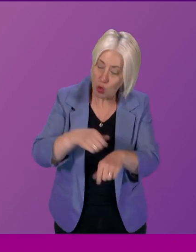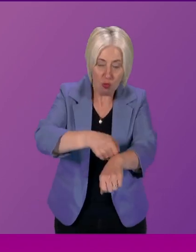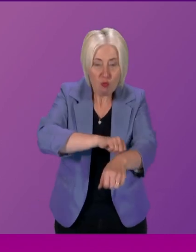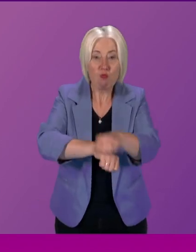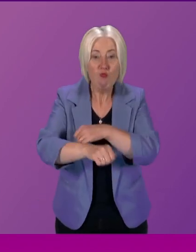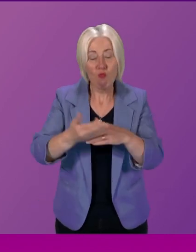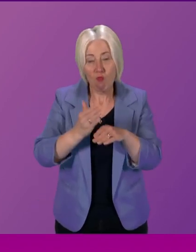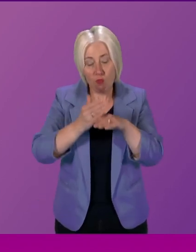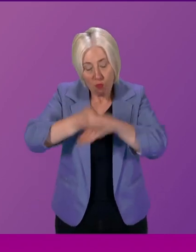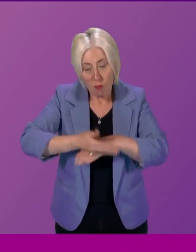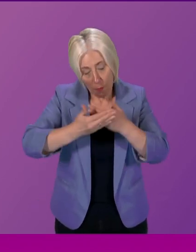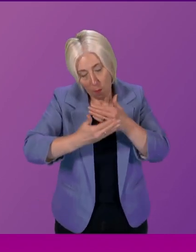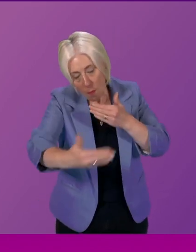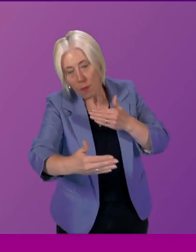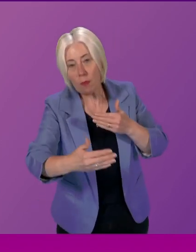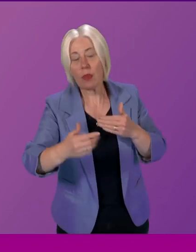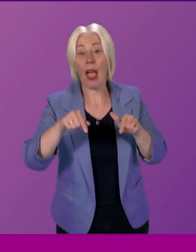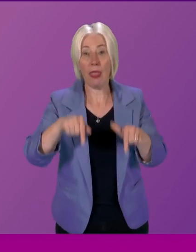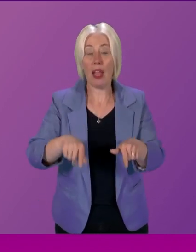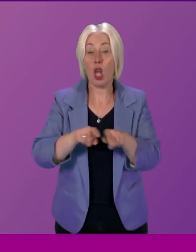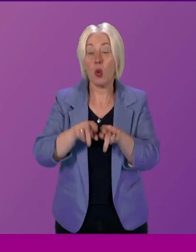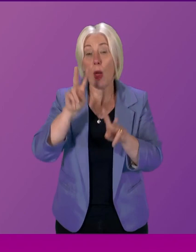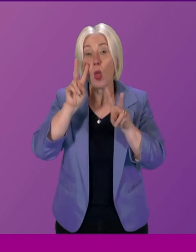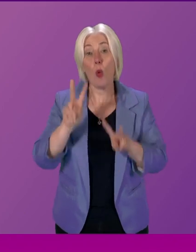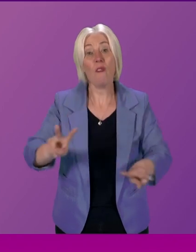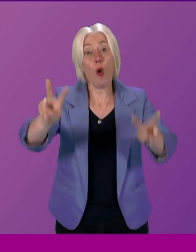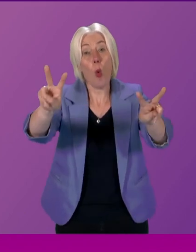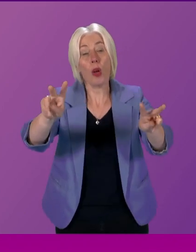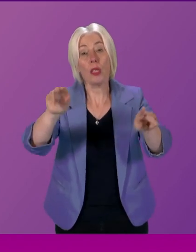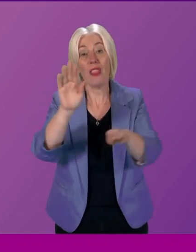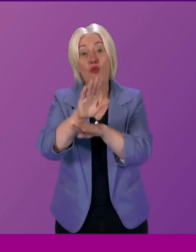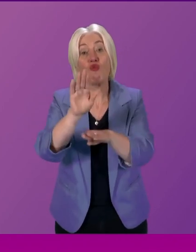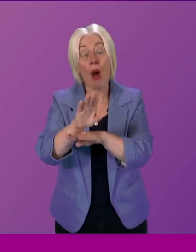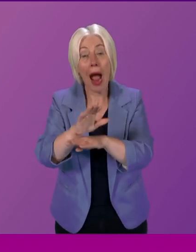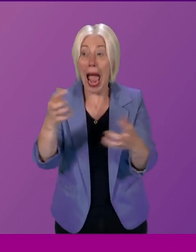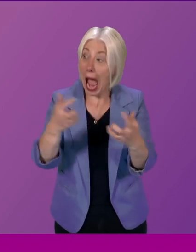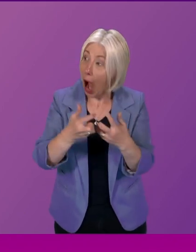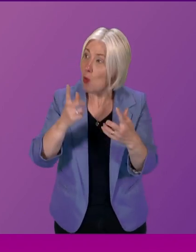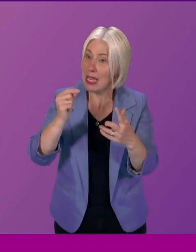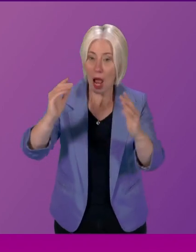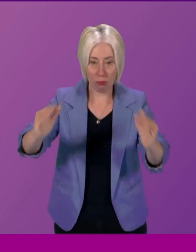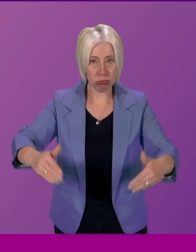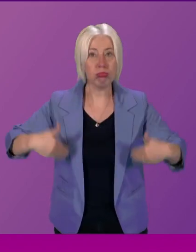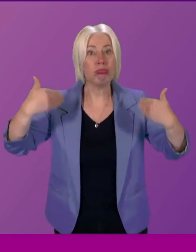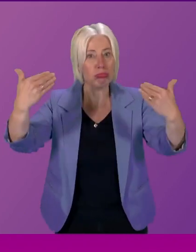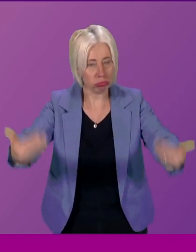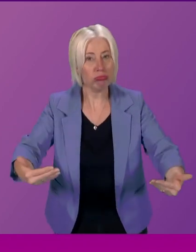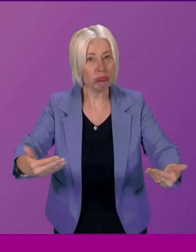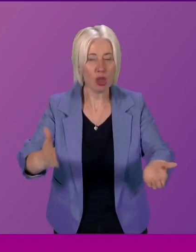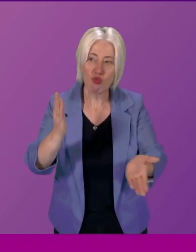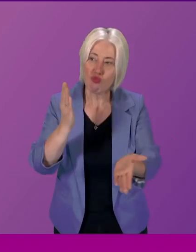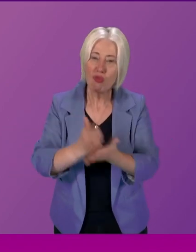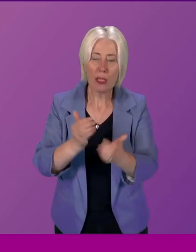years of this session and then look forward into future sessions about how we can really move this work forward in a real